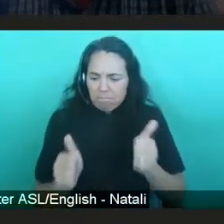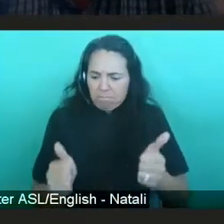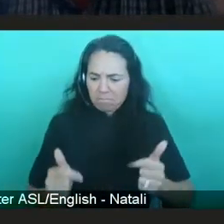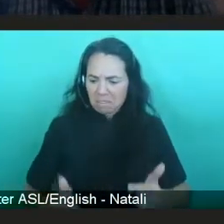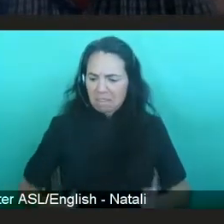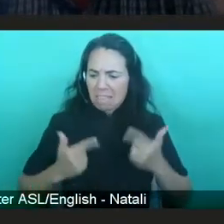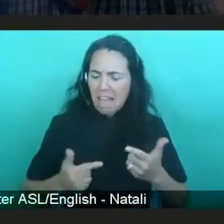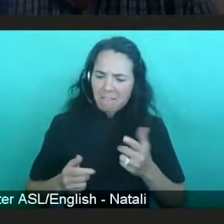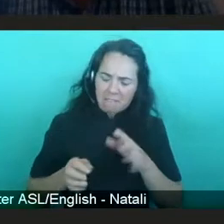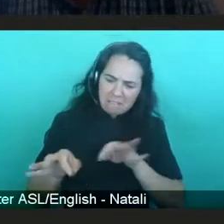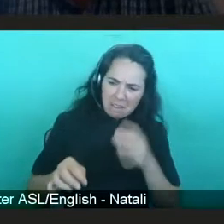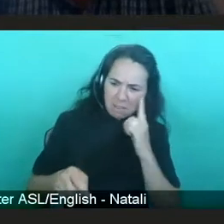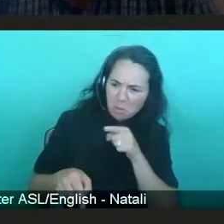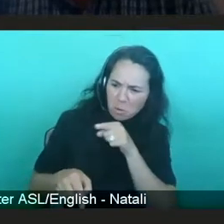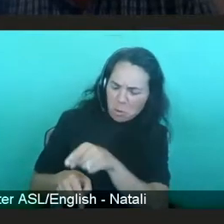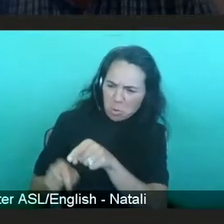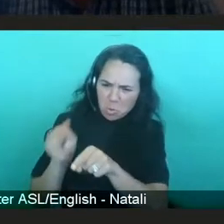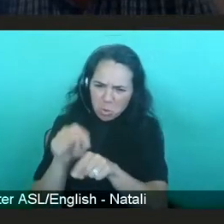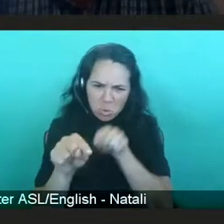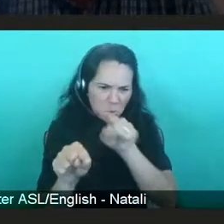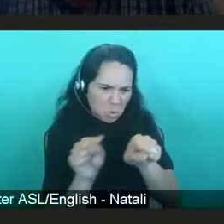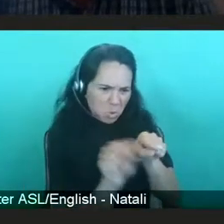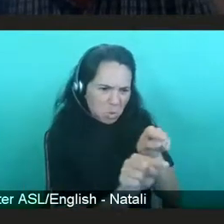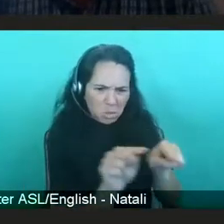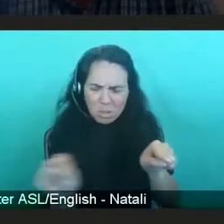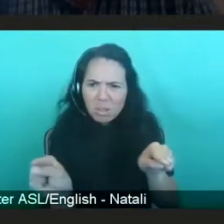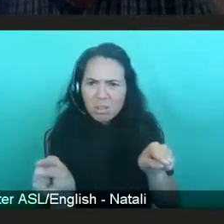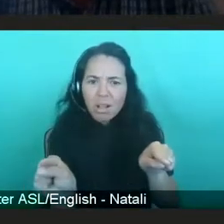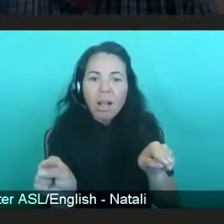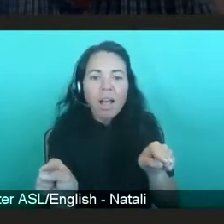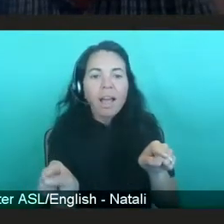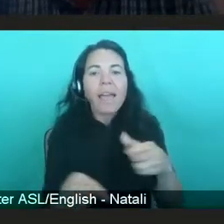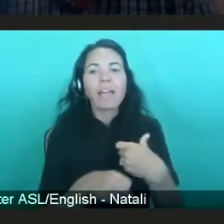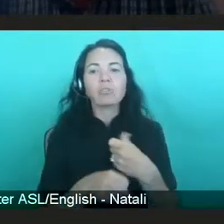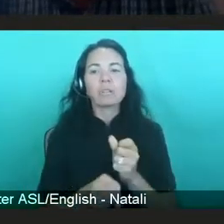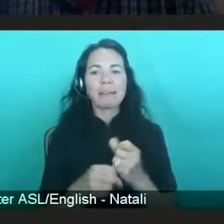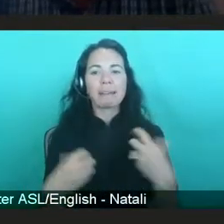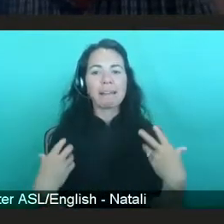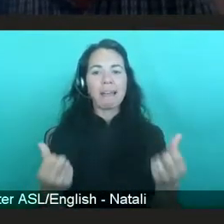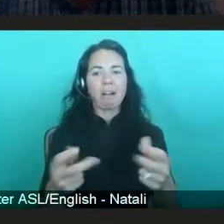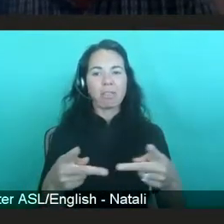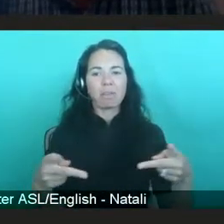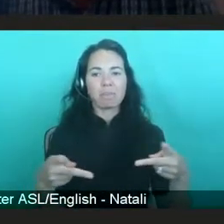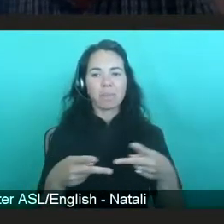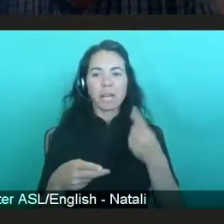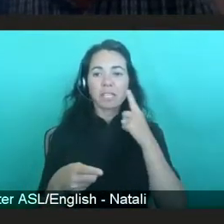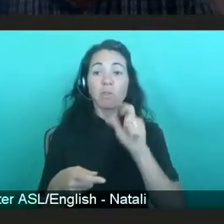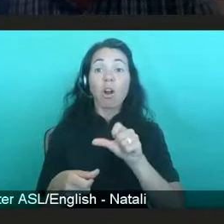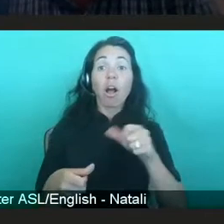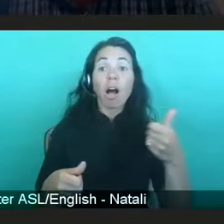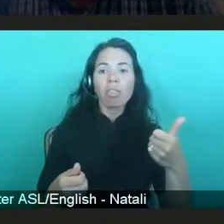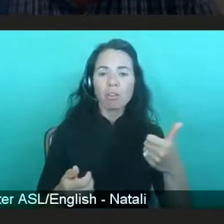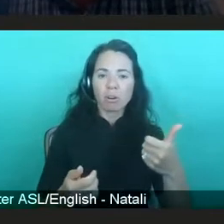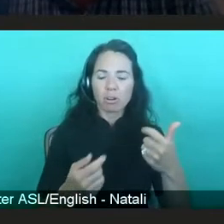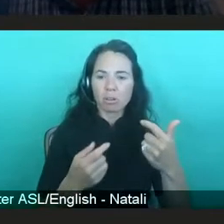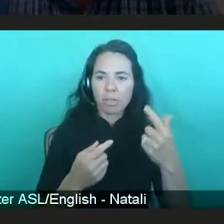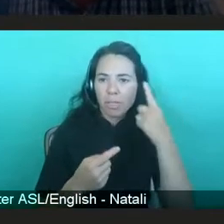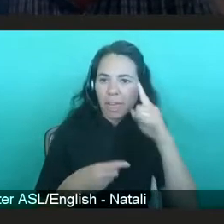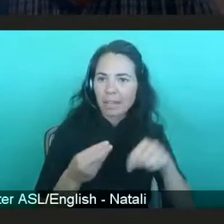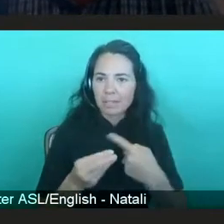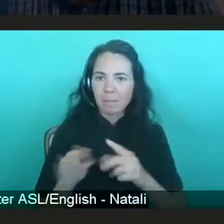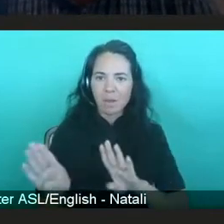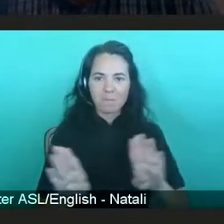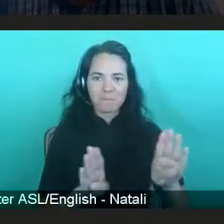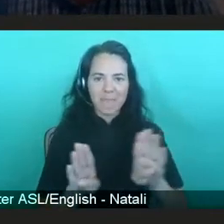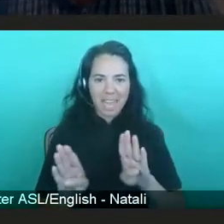creating a healthy place for other considerations in regards to behavior change.